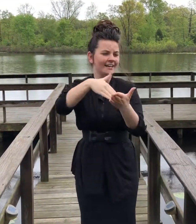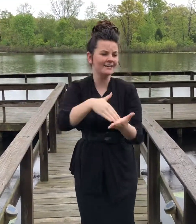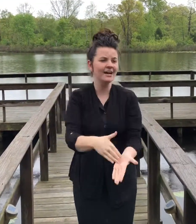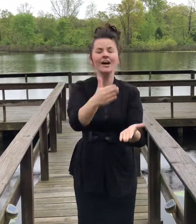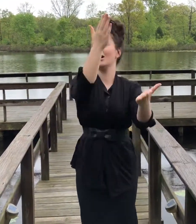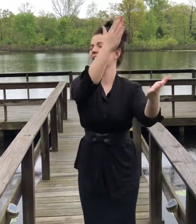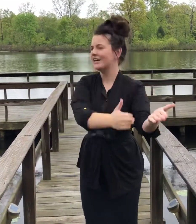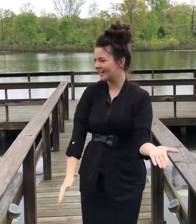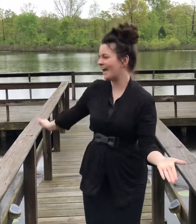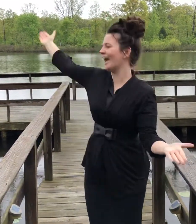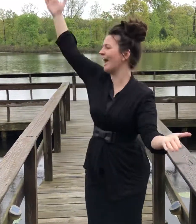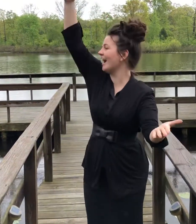Again